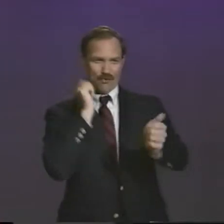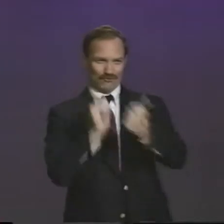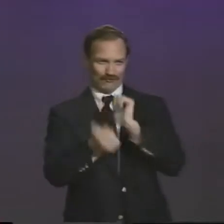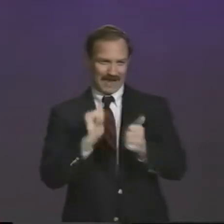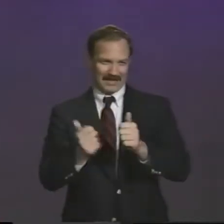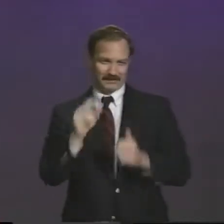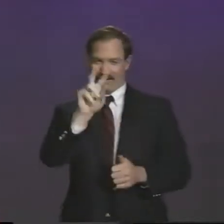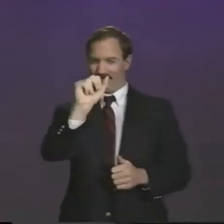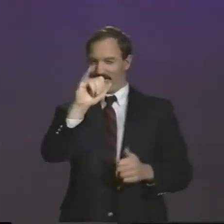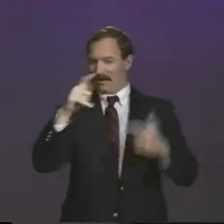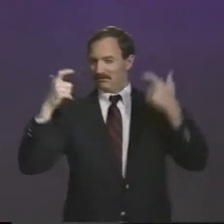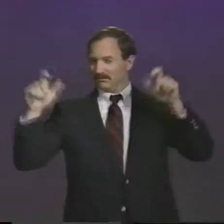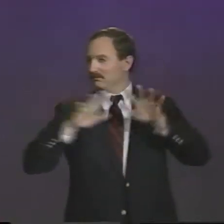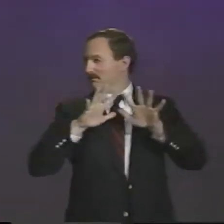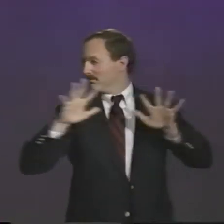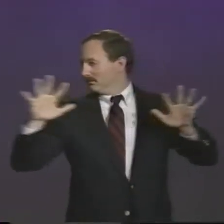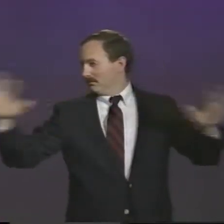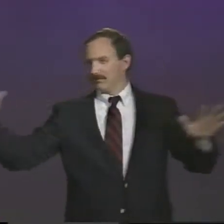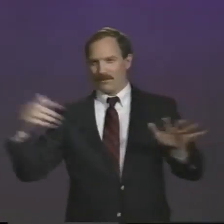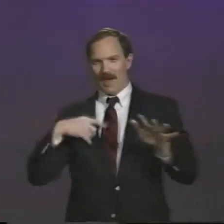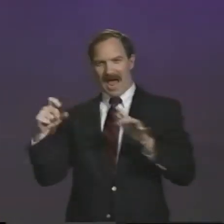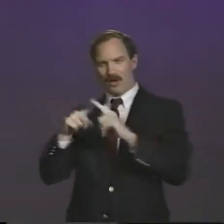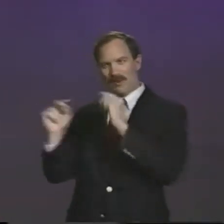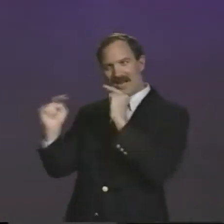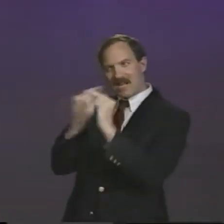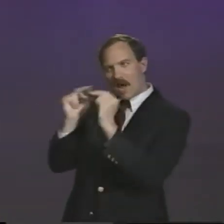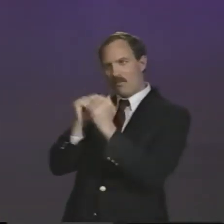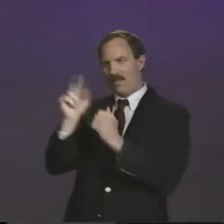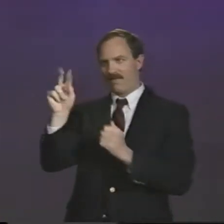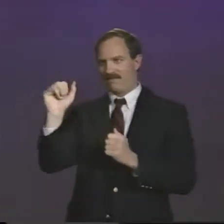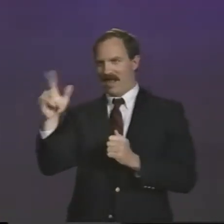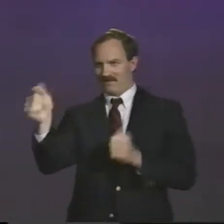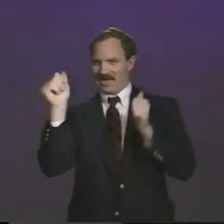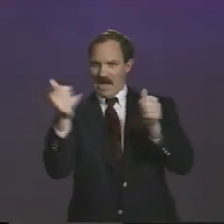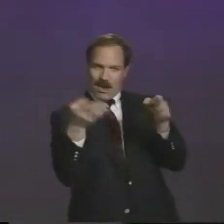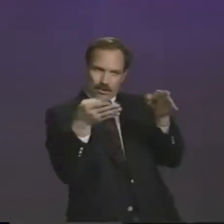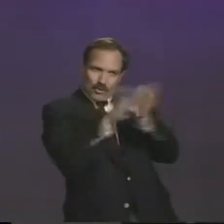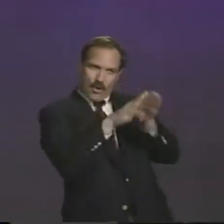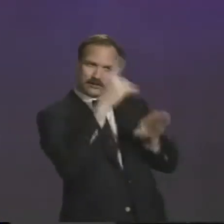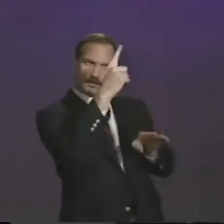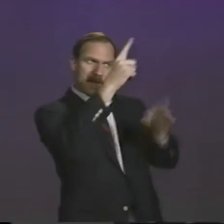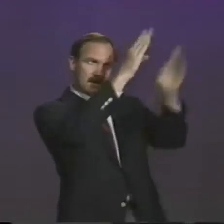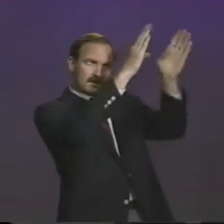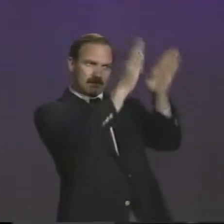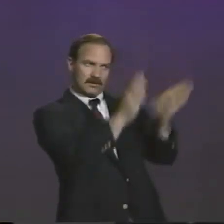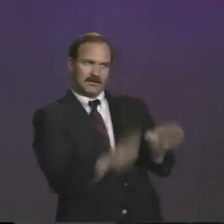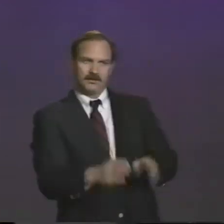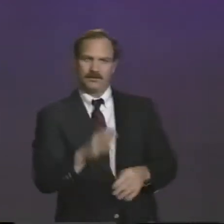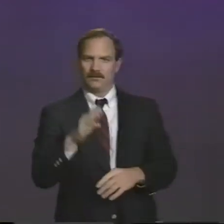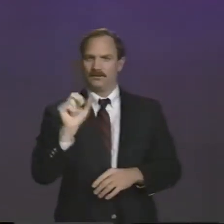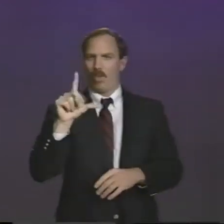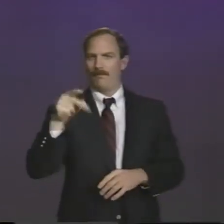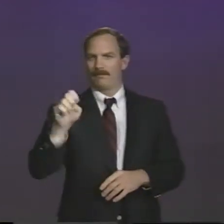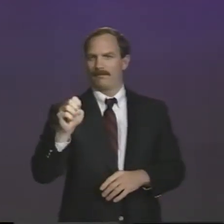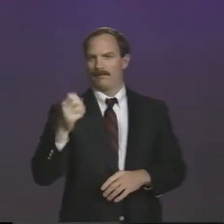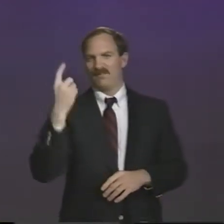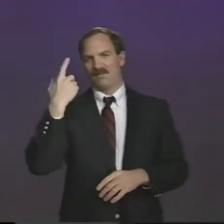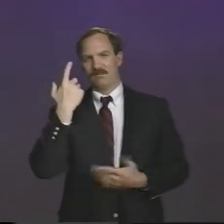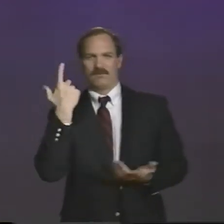the hill that we need to use for our race has to be selected. And as you well know, they're in Colorado. So we have to negotiate to have one of them closed